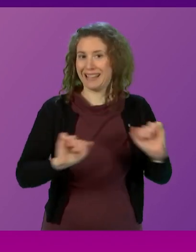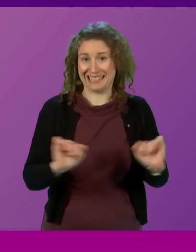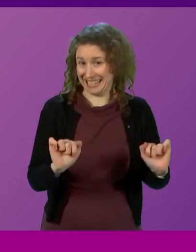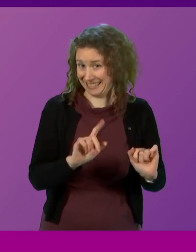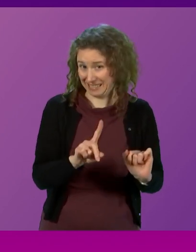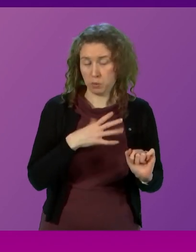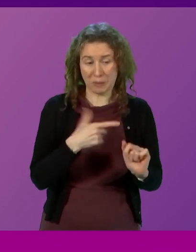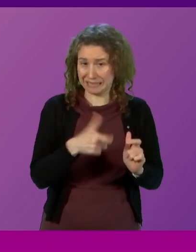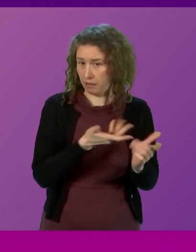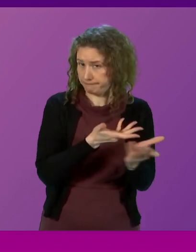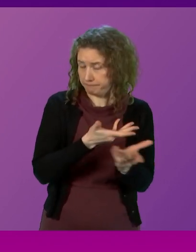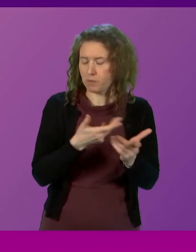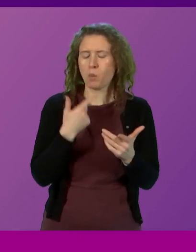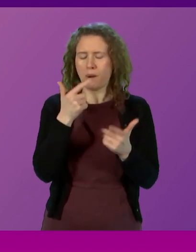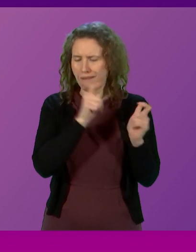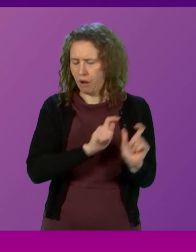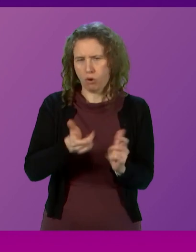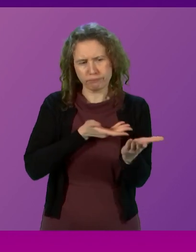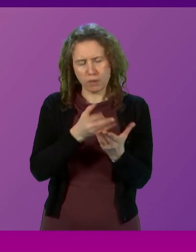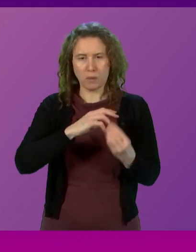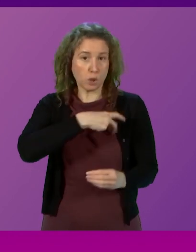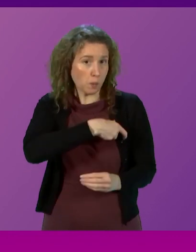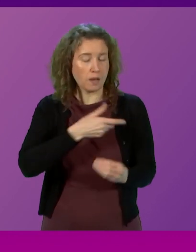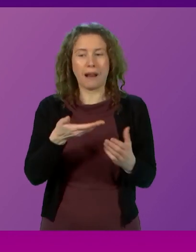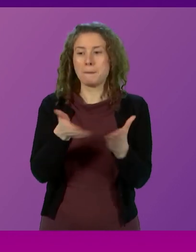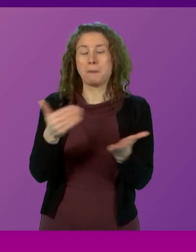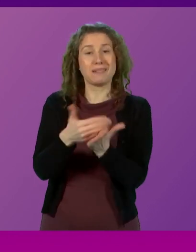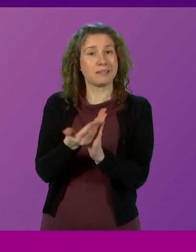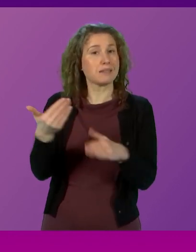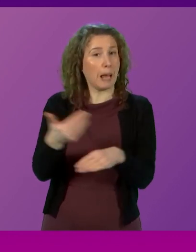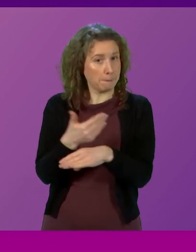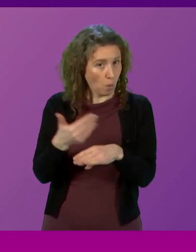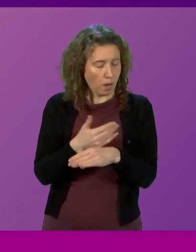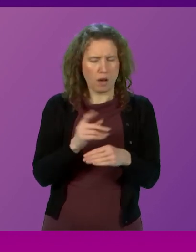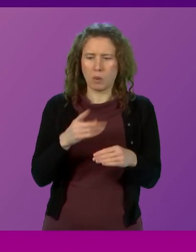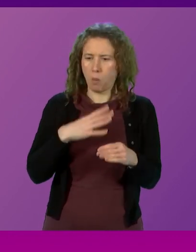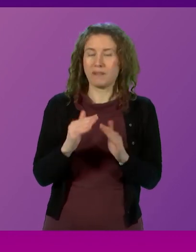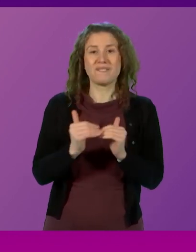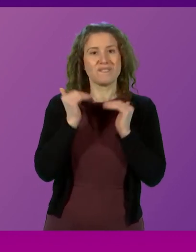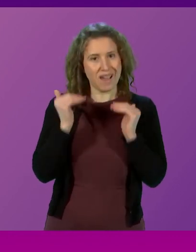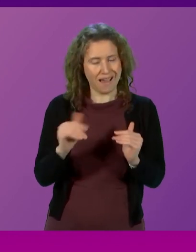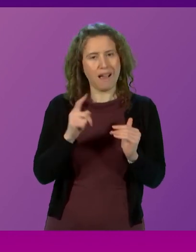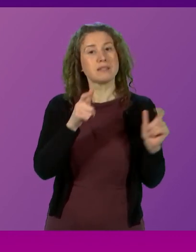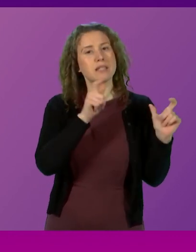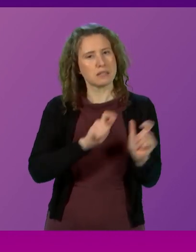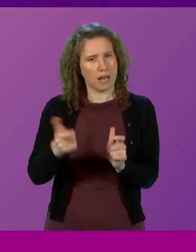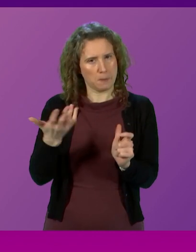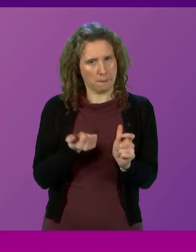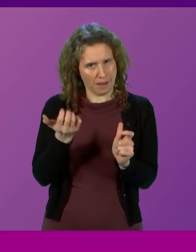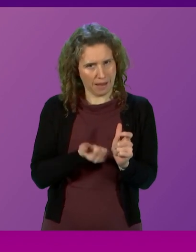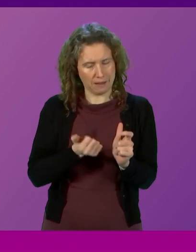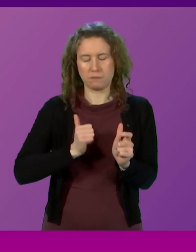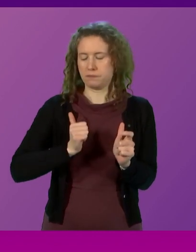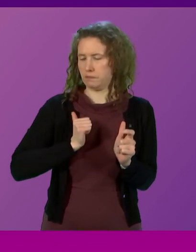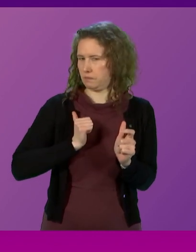We will, of course, continue to collaborate with trade unions and public sector employers on fair and sustainable pay, and will look to see